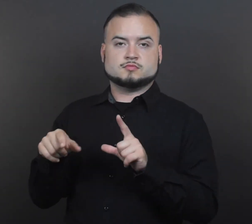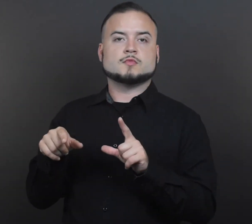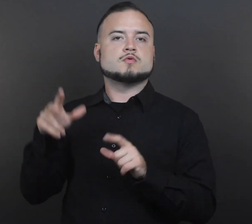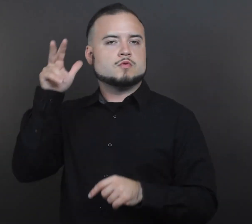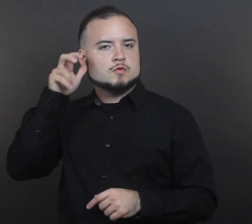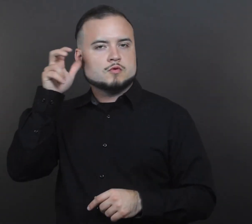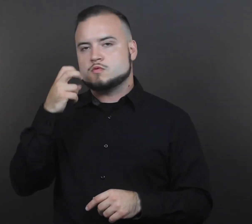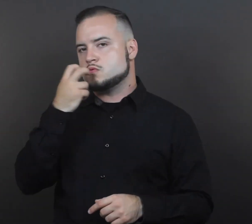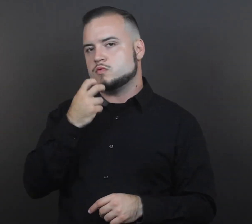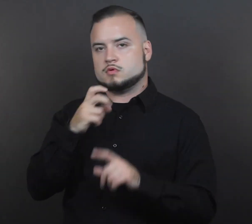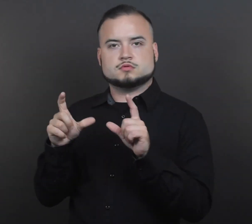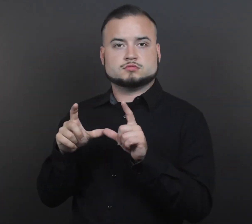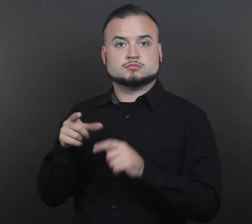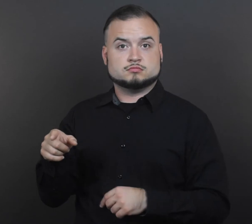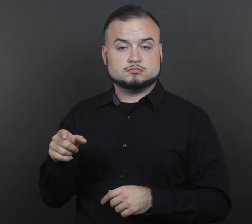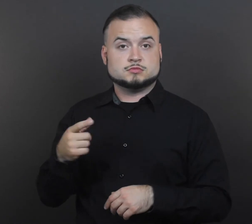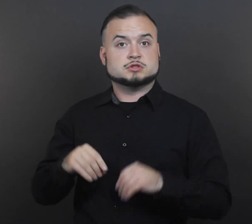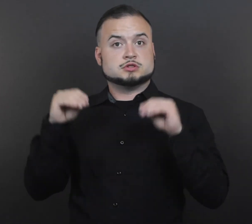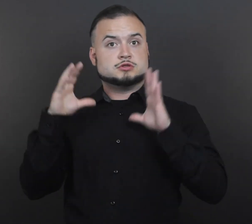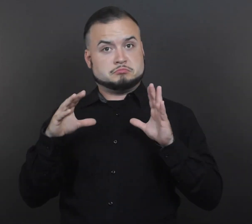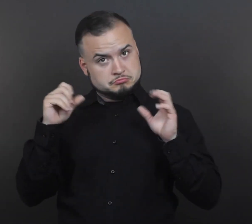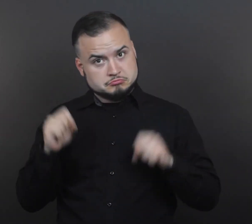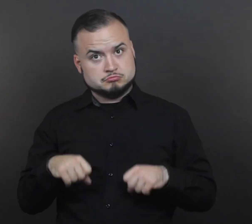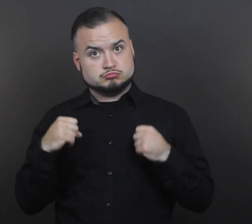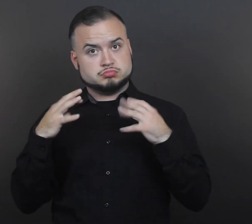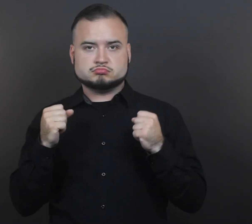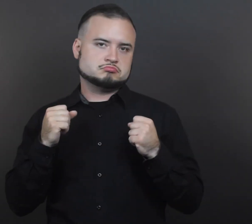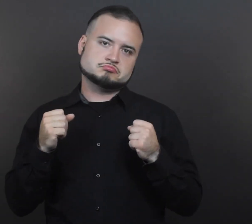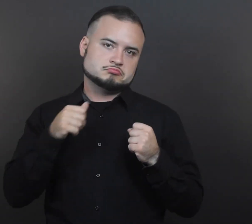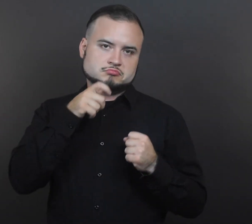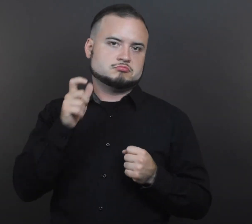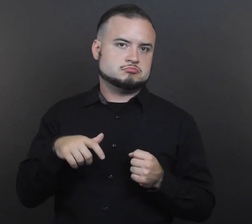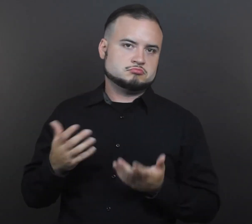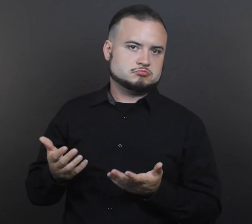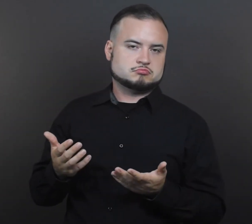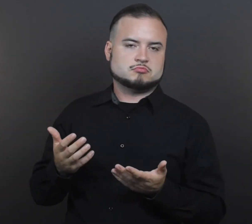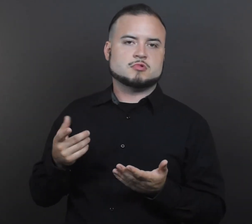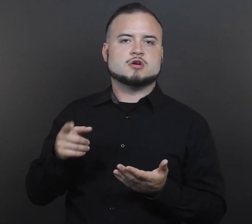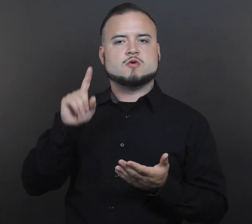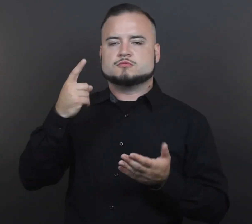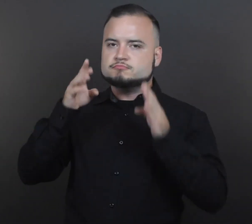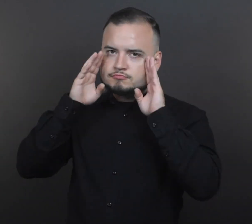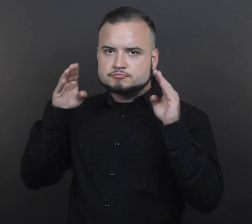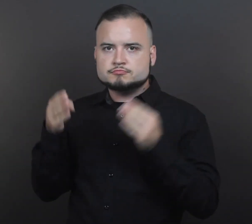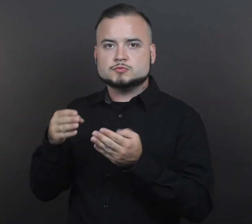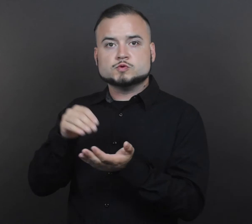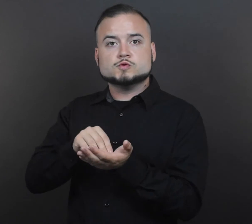The other is the auditory-oral license where the teacher does not have sign language skills and is